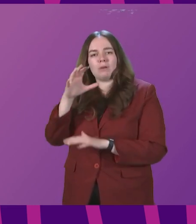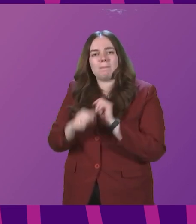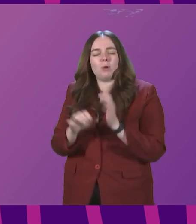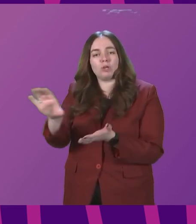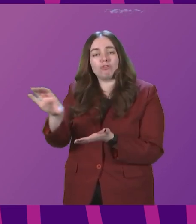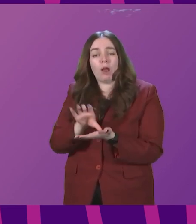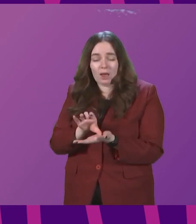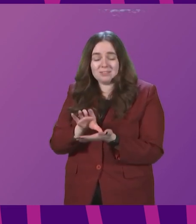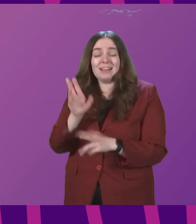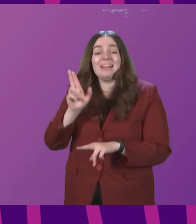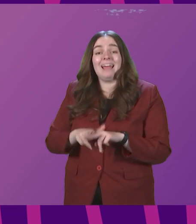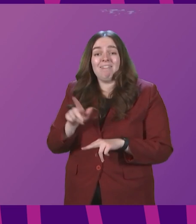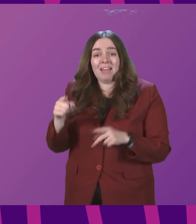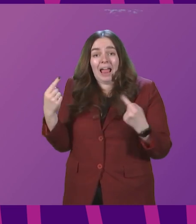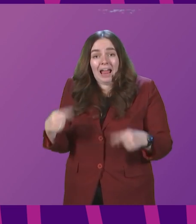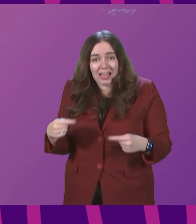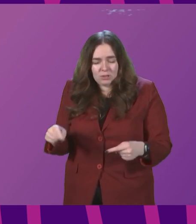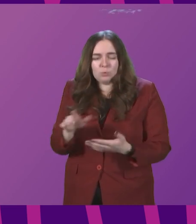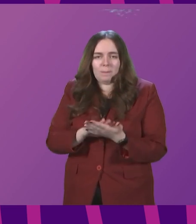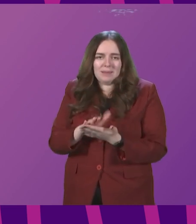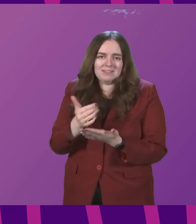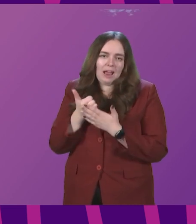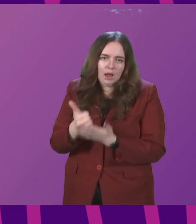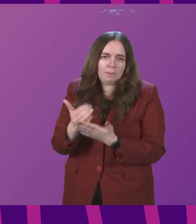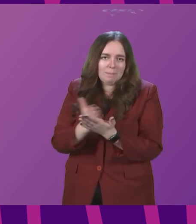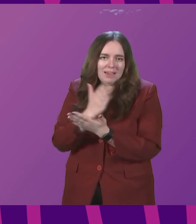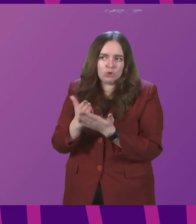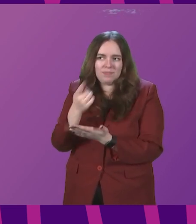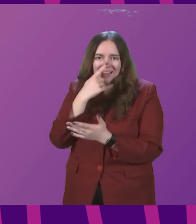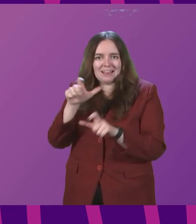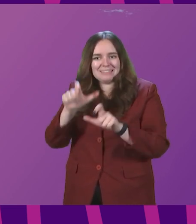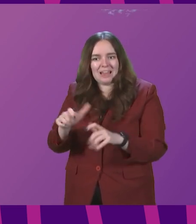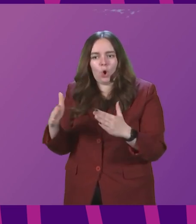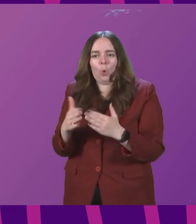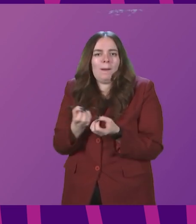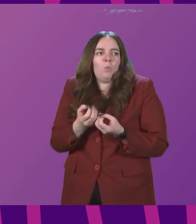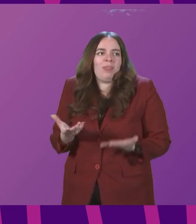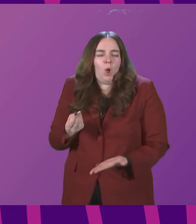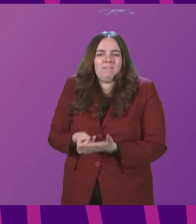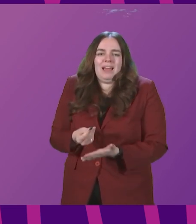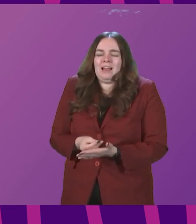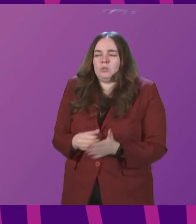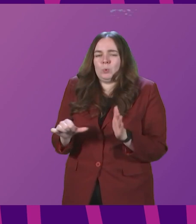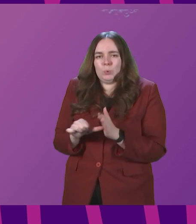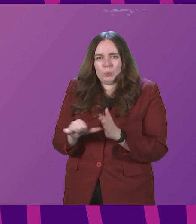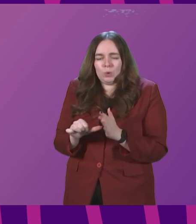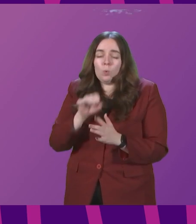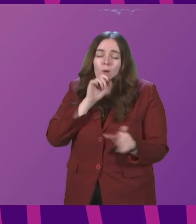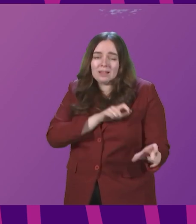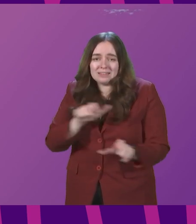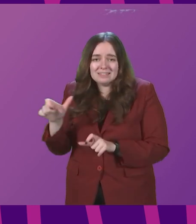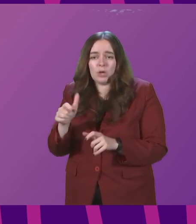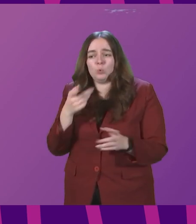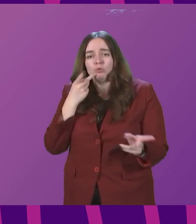grant. If they are eligible, that helps ensure that they can self-isolate without financial hardship. We will continue to keep under